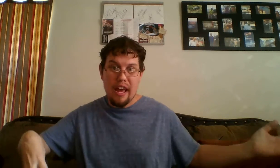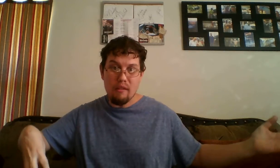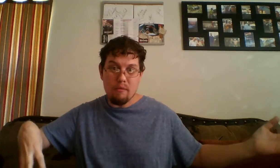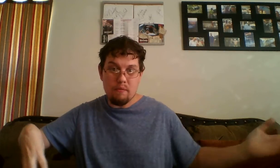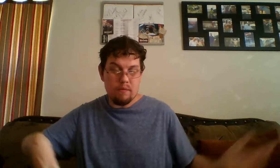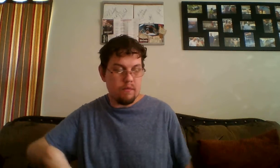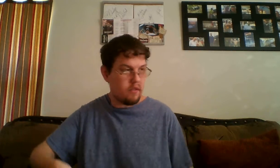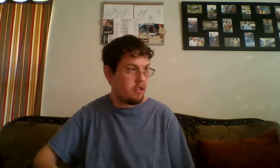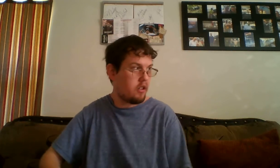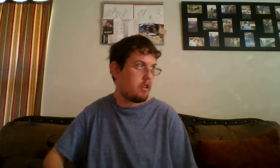that?